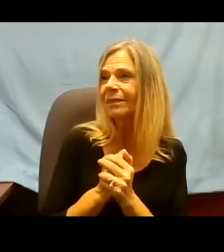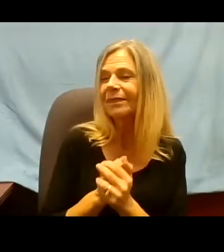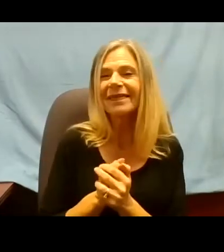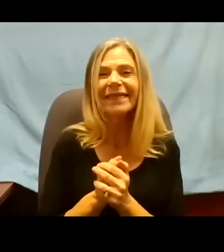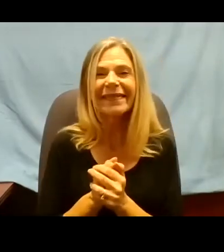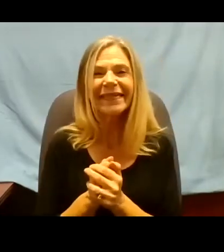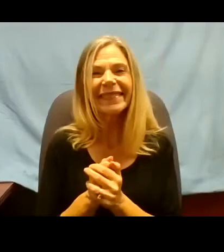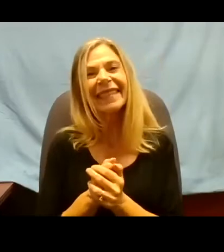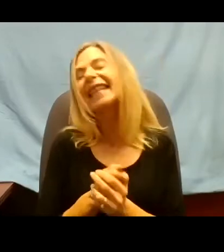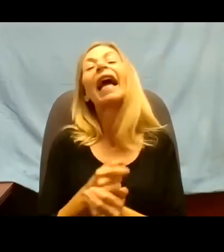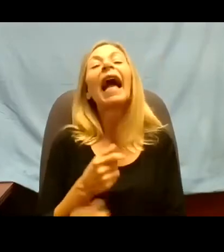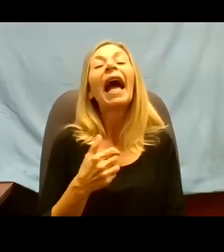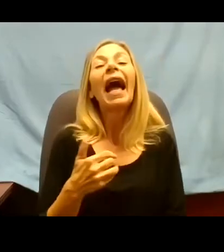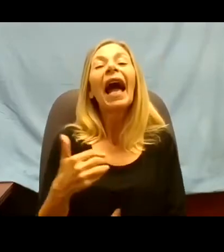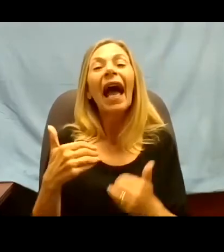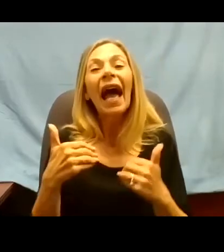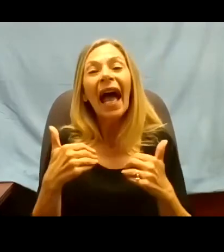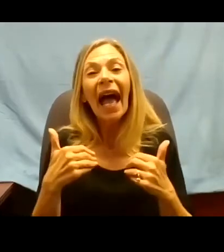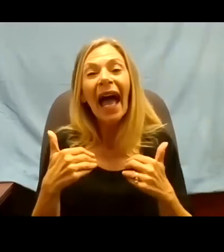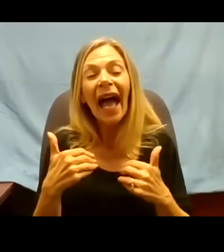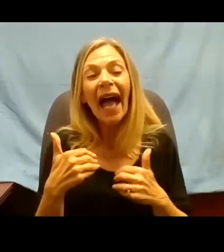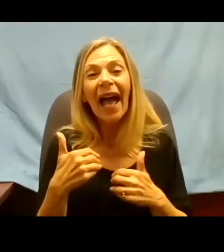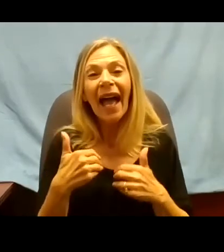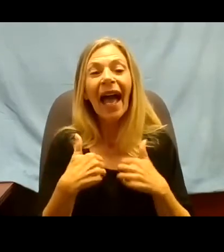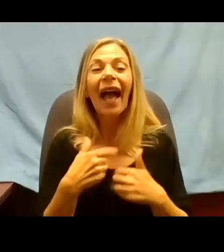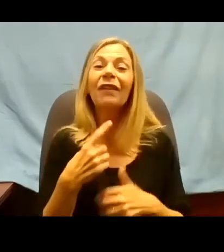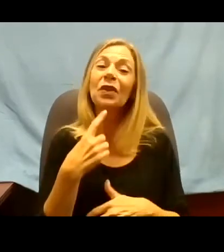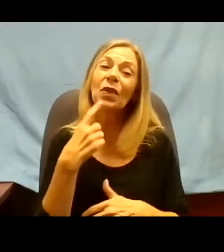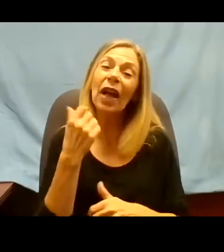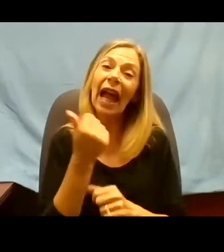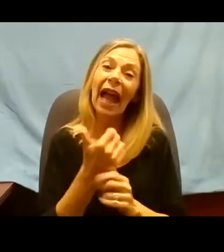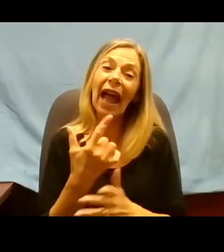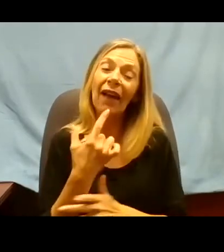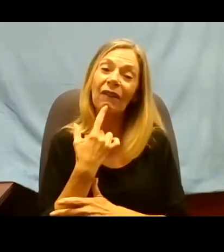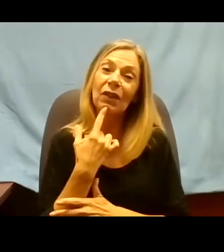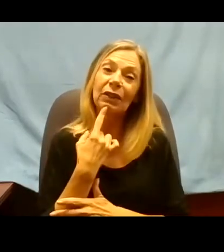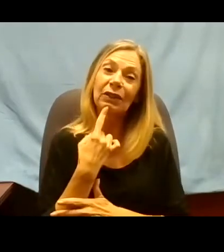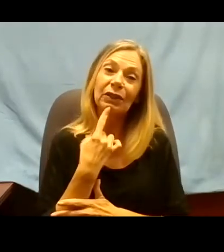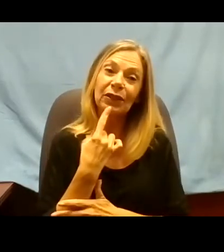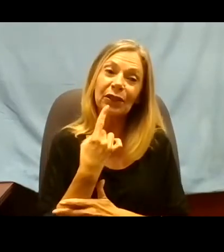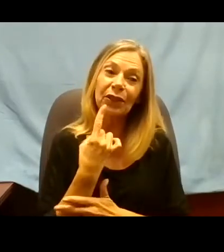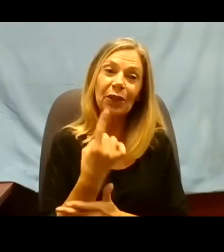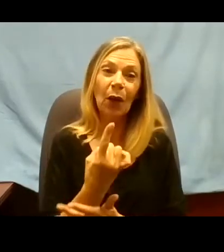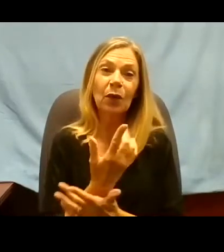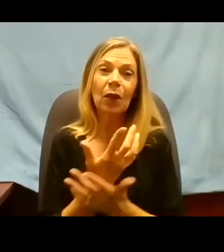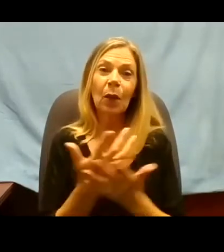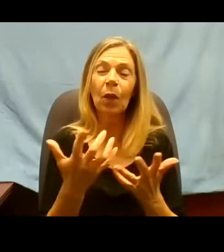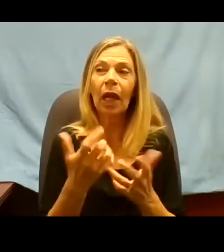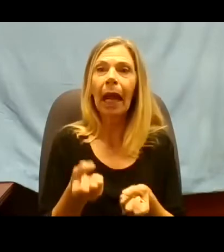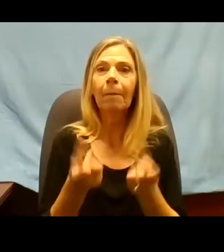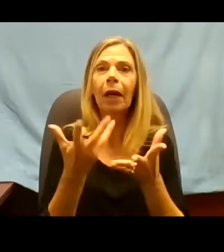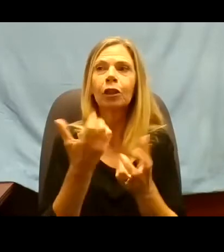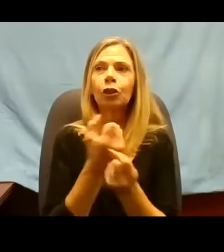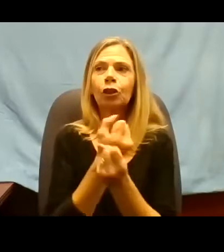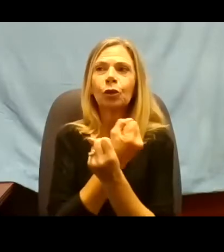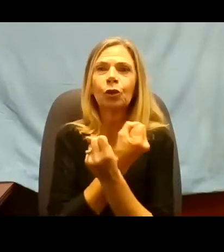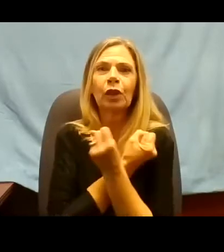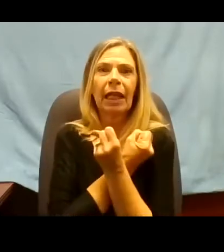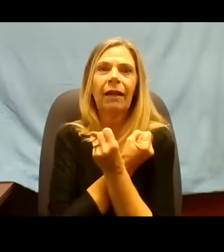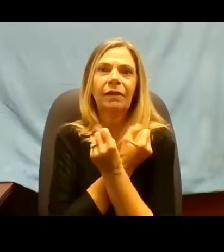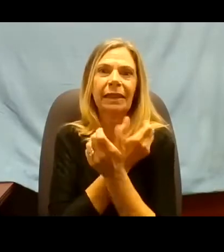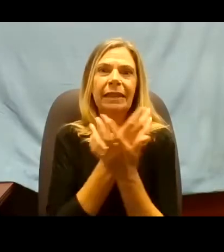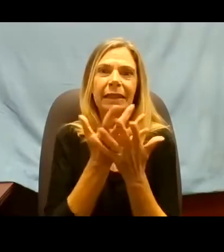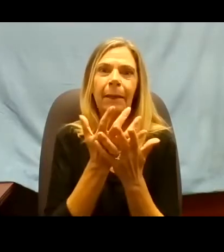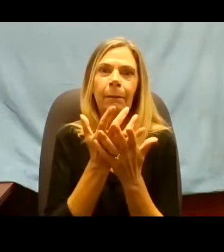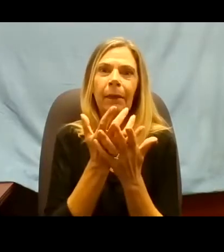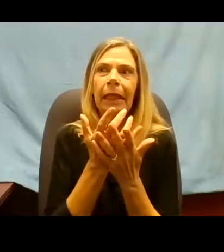told someone that you love something like really private and they've later used it against you? Yeah. By the